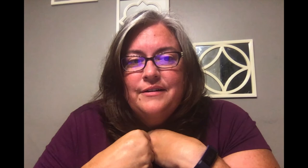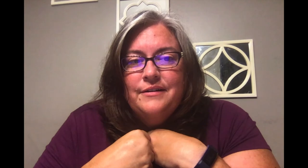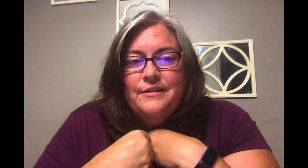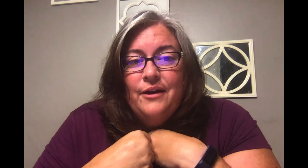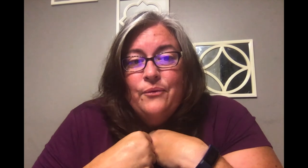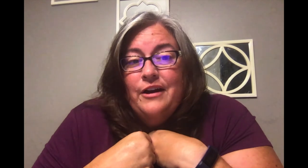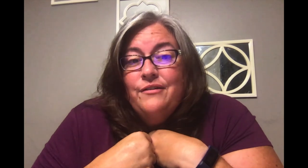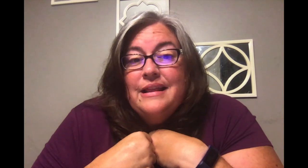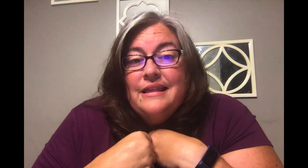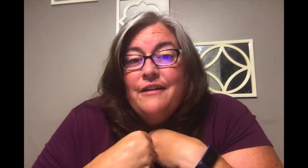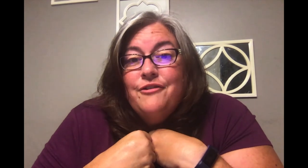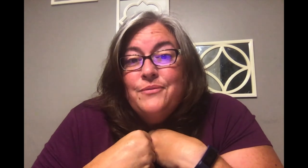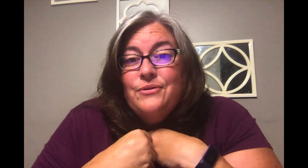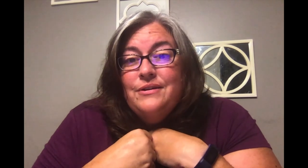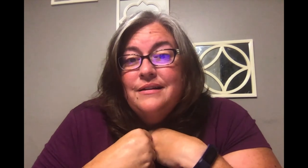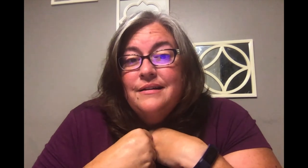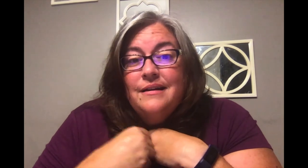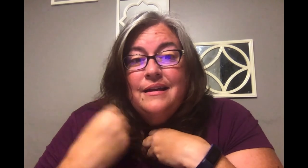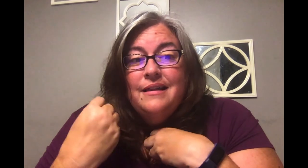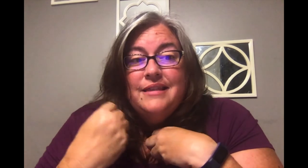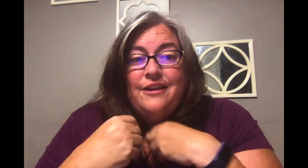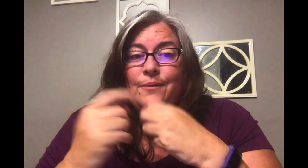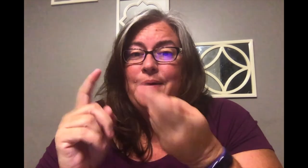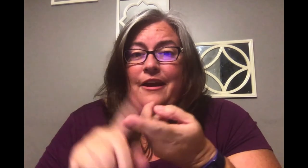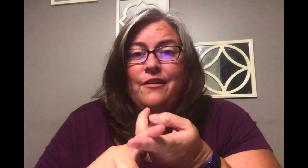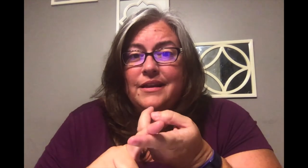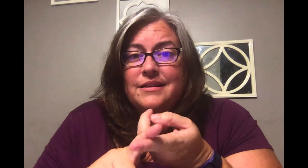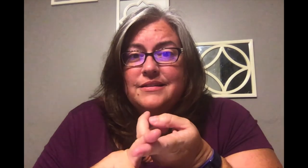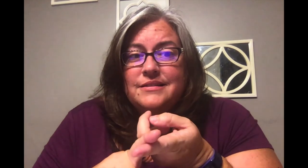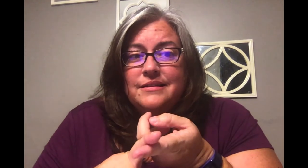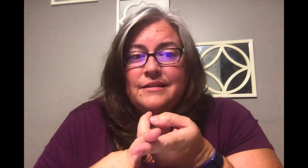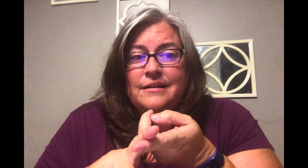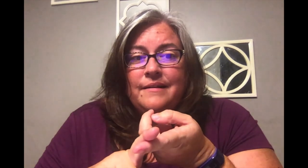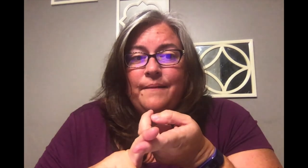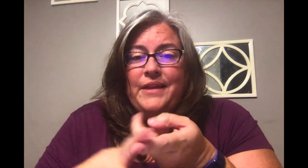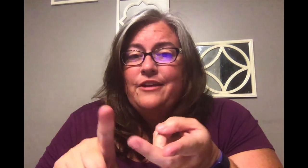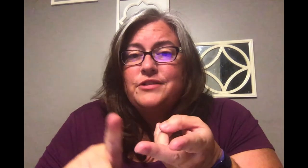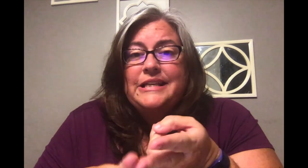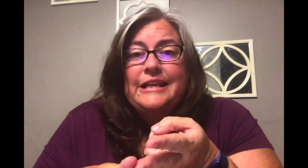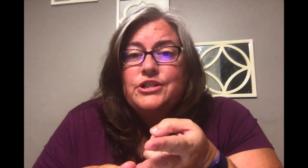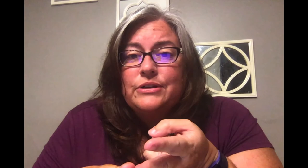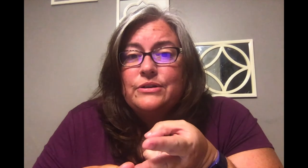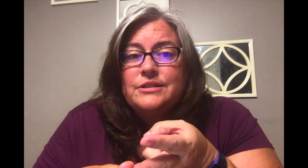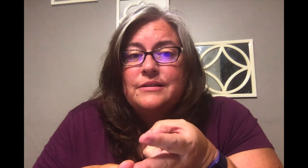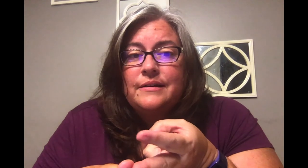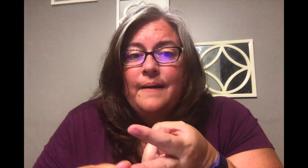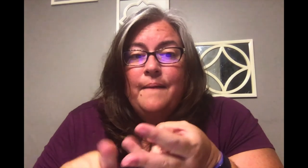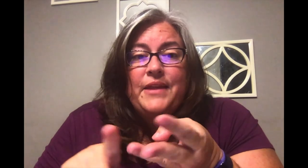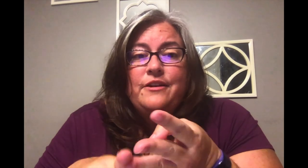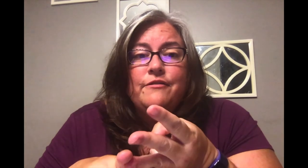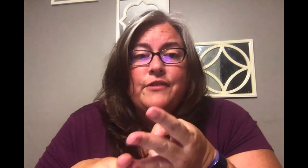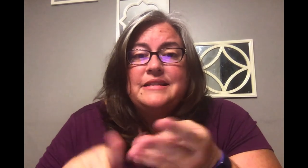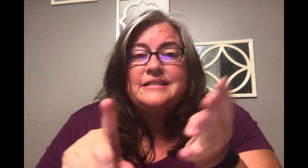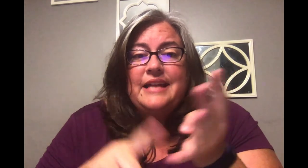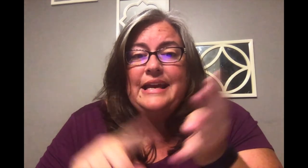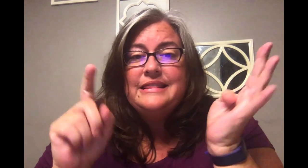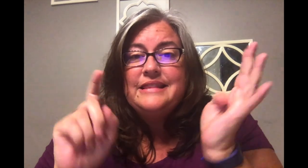And while you're In a thankful mood Thank your parents Thank your teachers Thank your friends Say thank